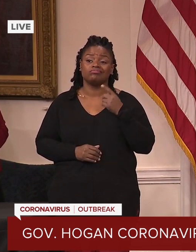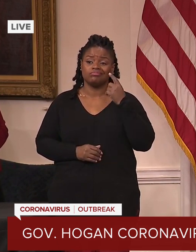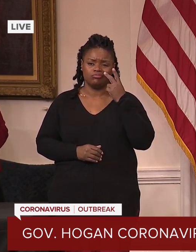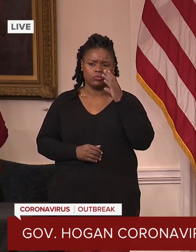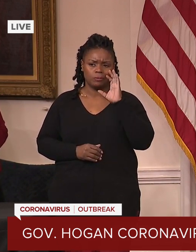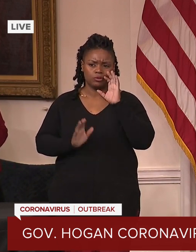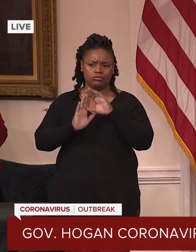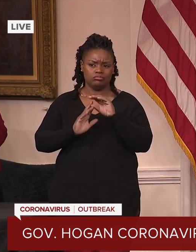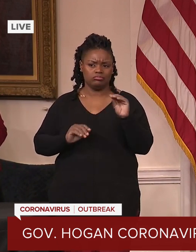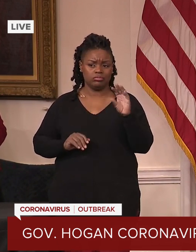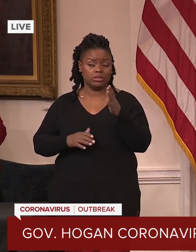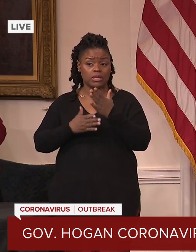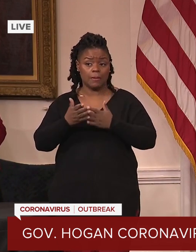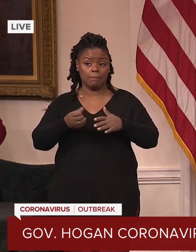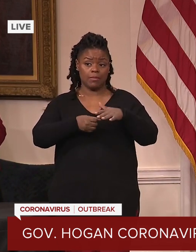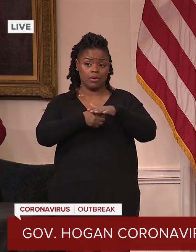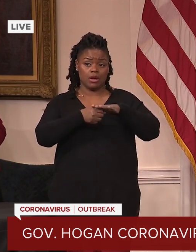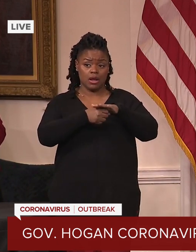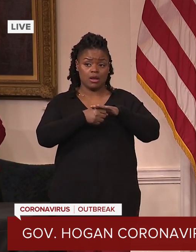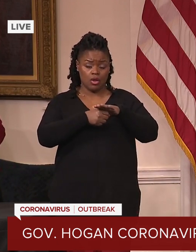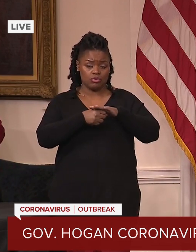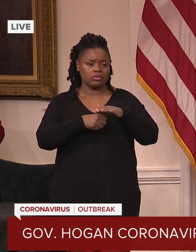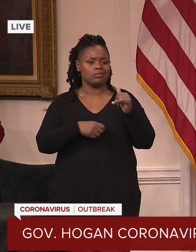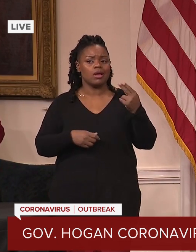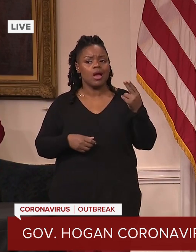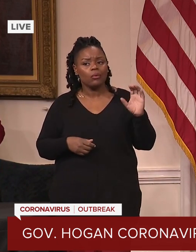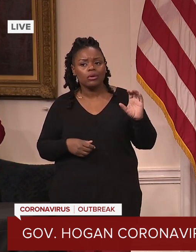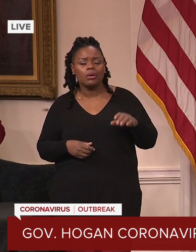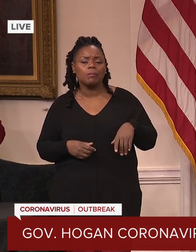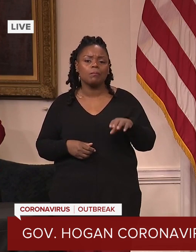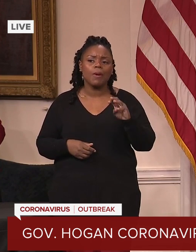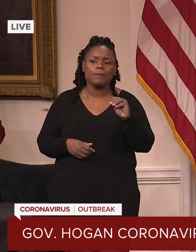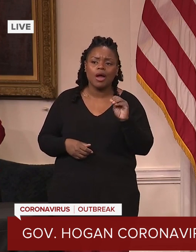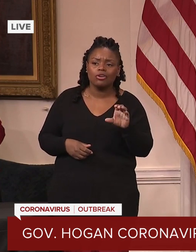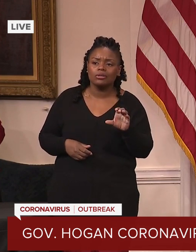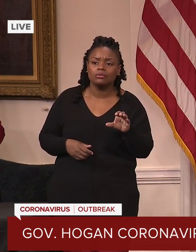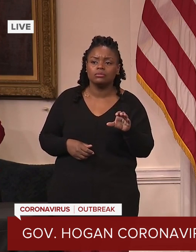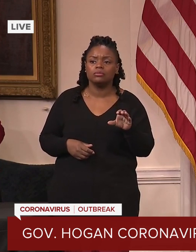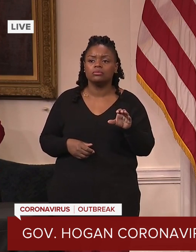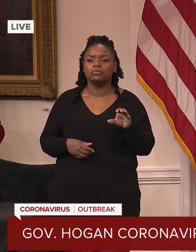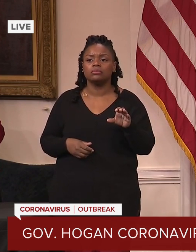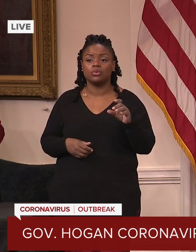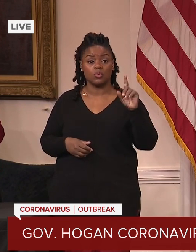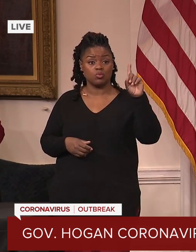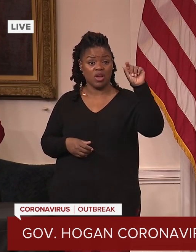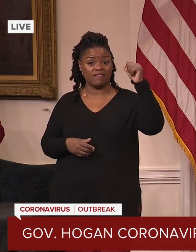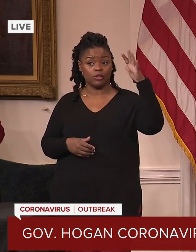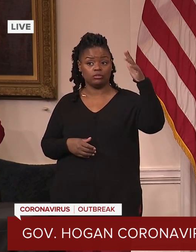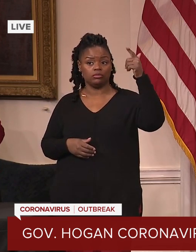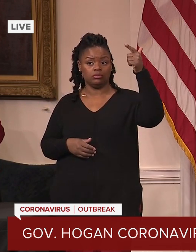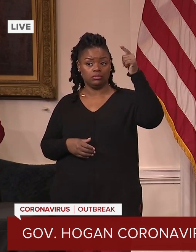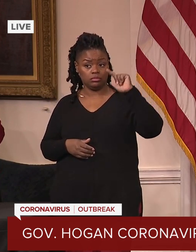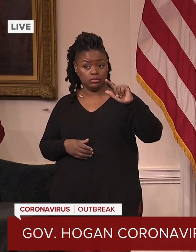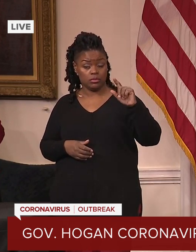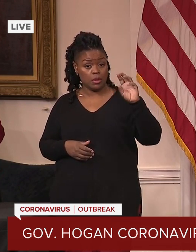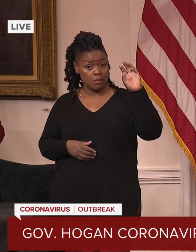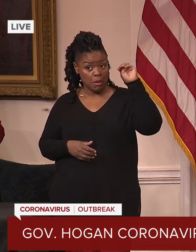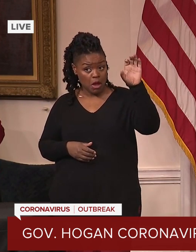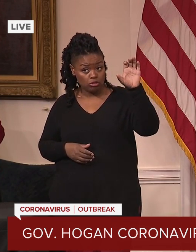Howard and I think maybe Carol and Caroline. Montgomery. They're nearly done with phase 1A. Montgomery, Howard,